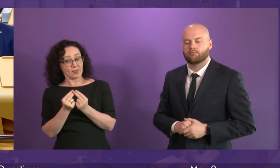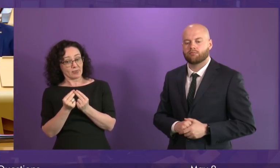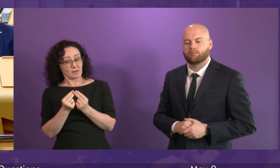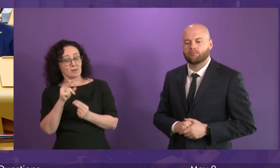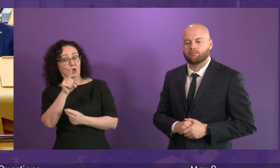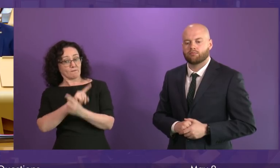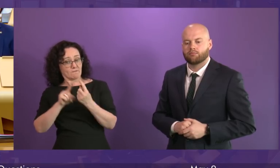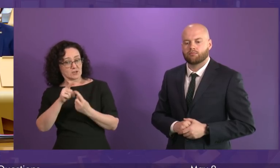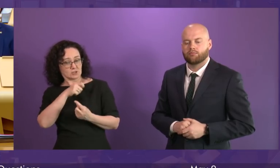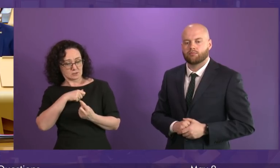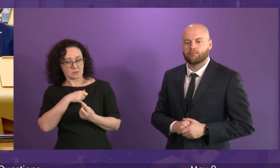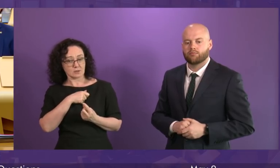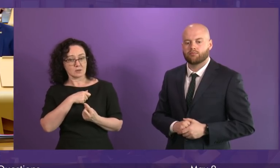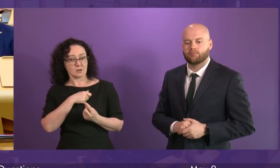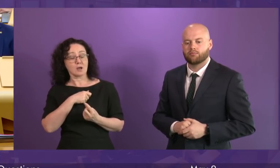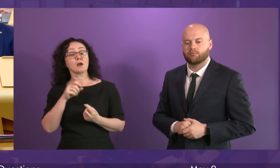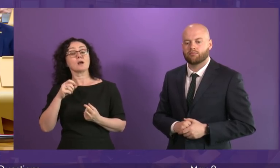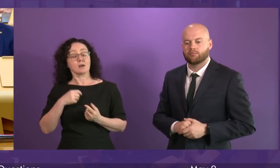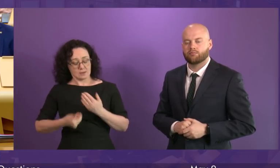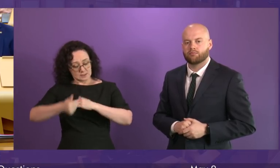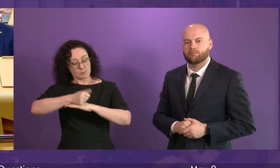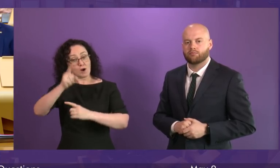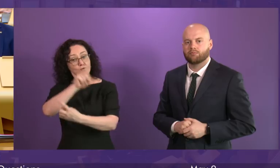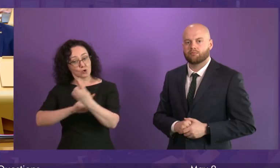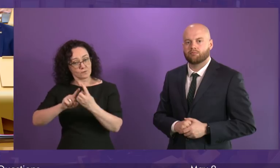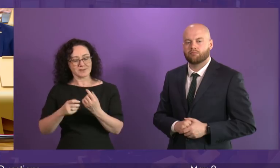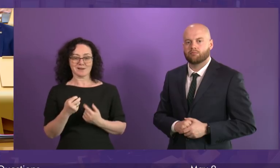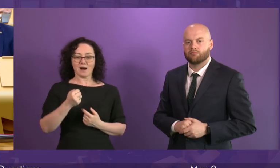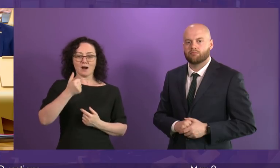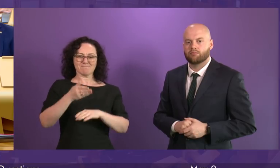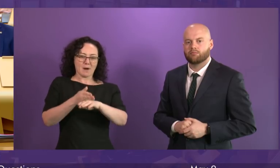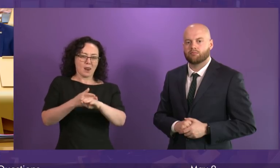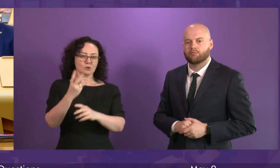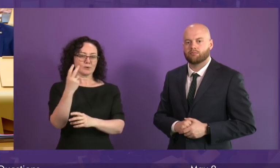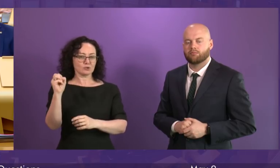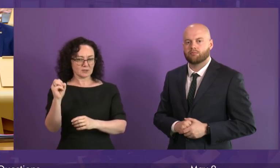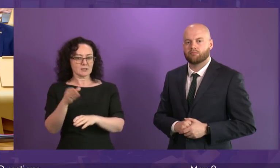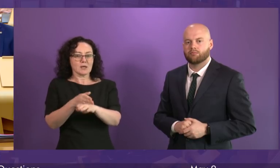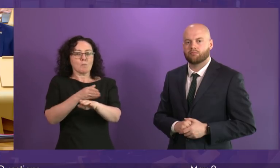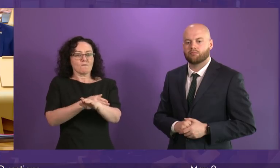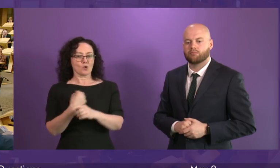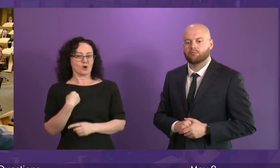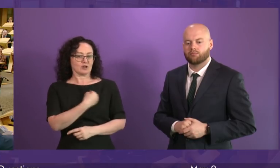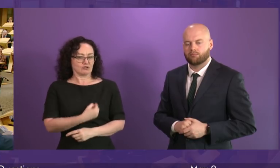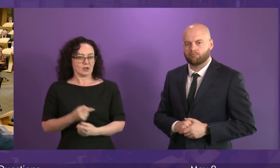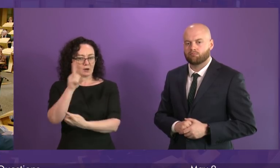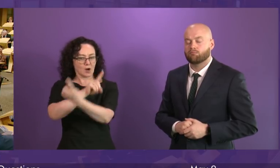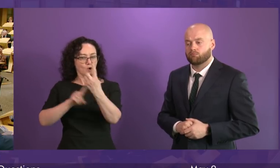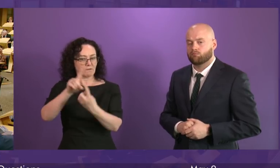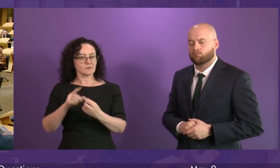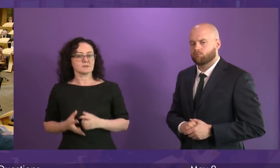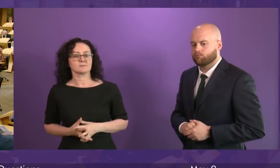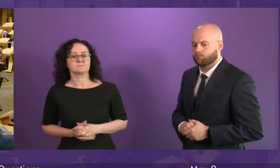contribute to developing the response will be held in Scotland early in 2020 in the lead-up to the China Conference of the Parties. Claudia Beamish.